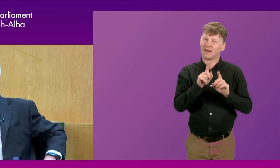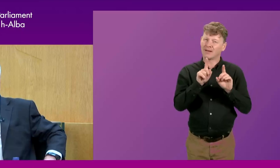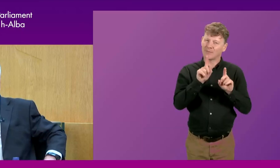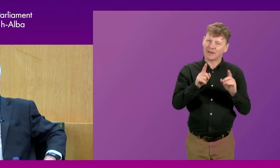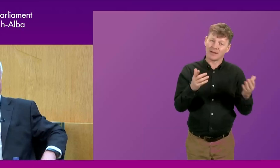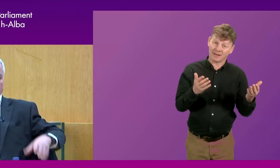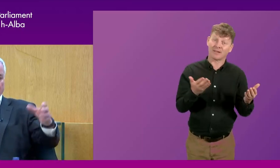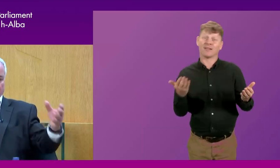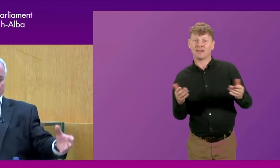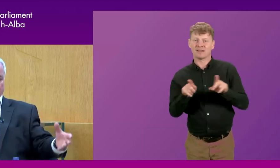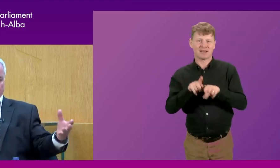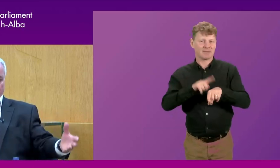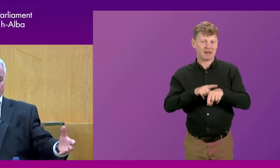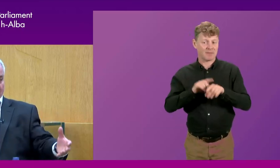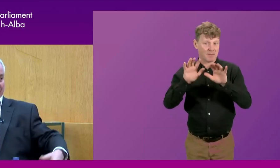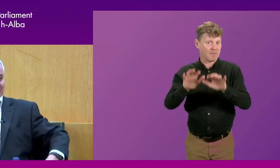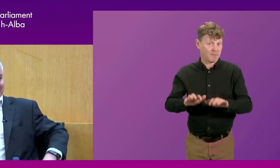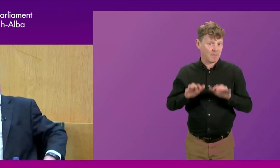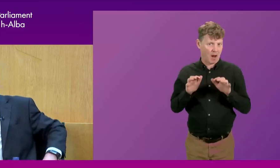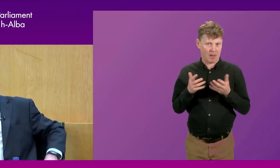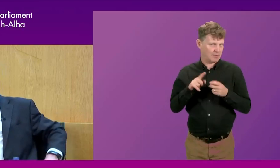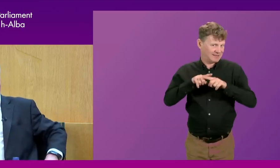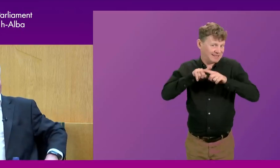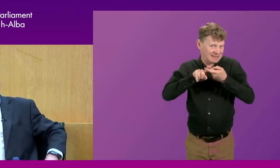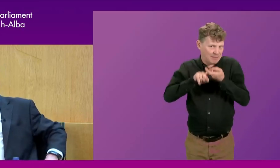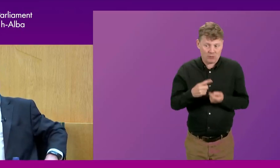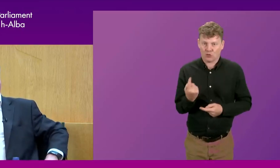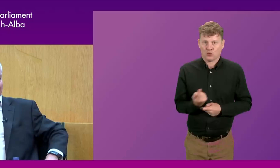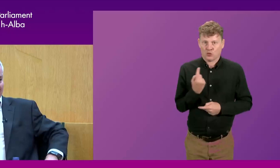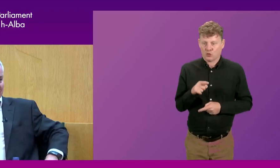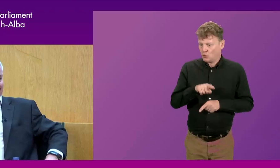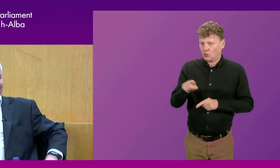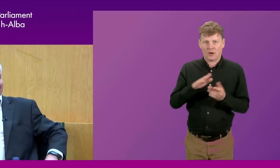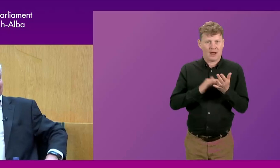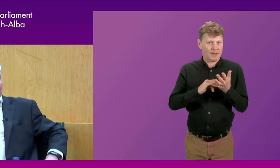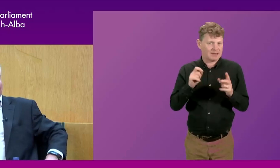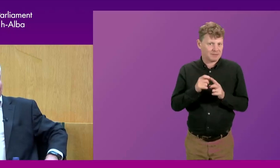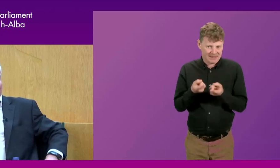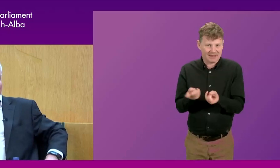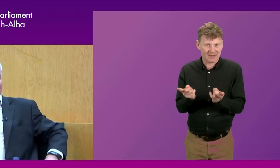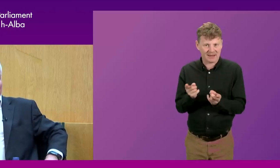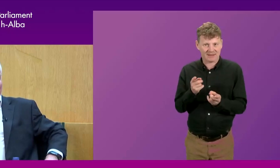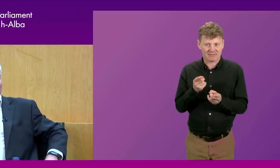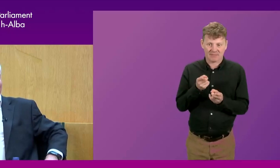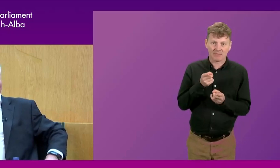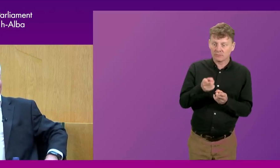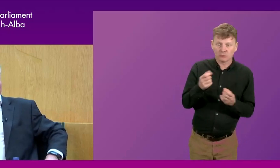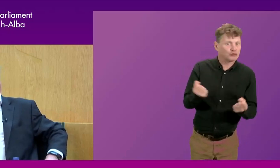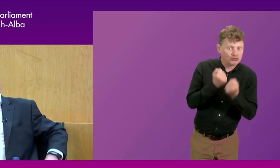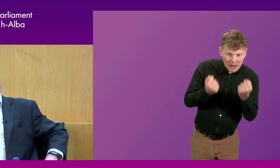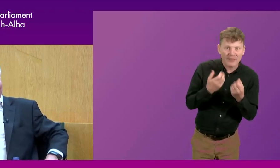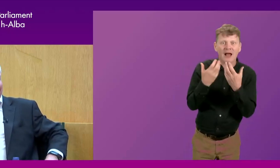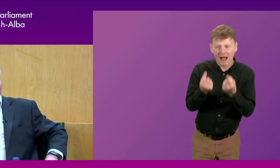ultimately, the Parliament is made up of those who are members of it. And they have strengths and failings. And